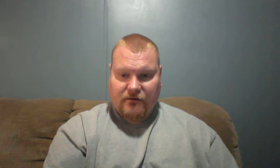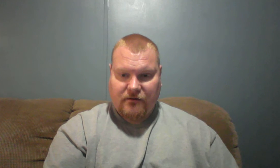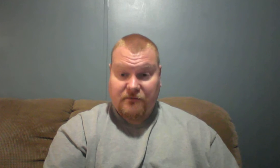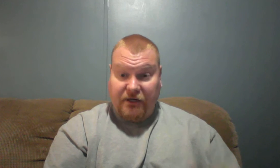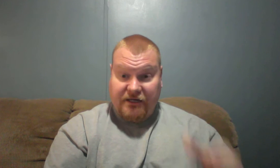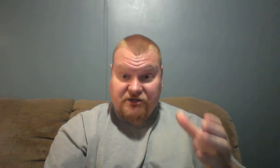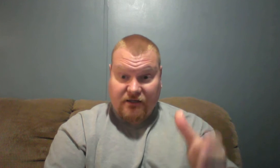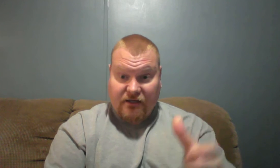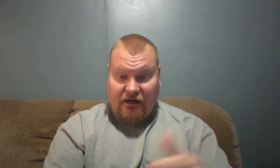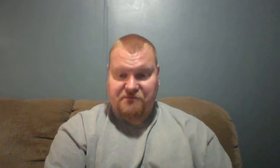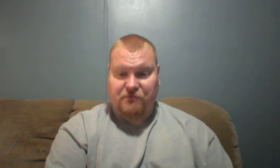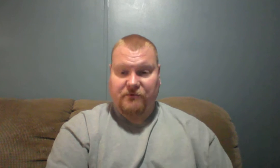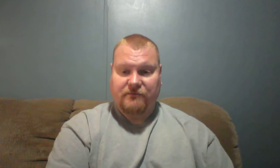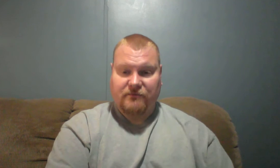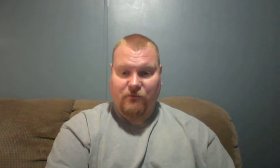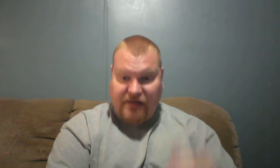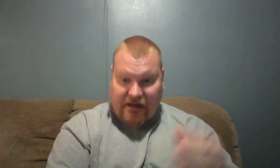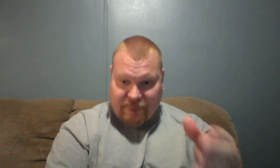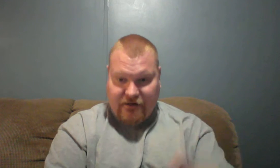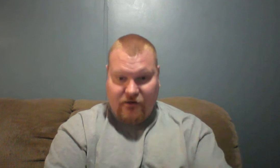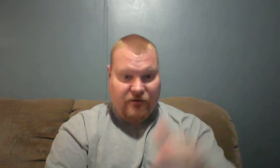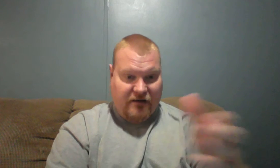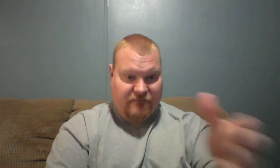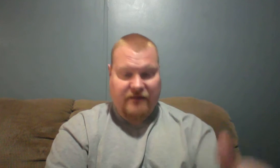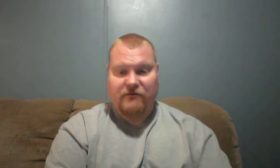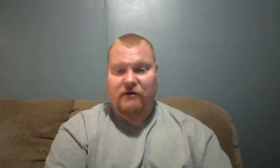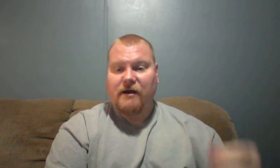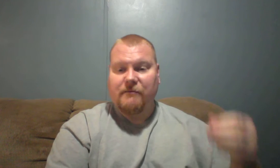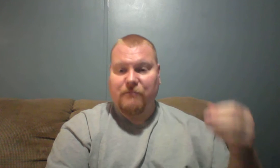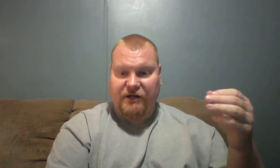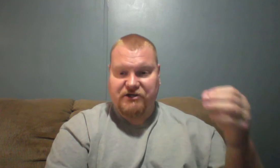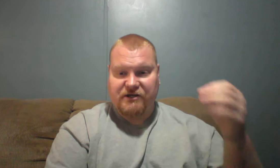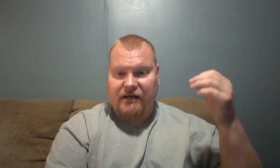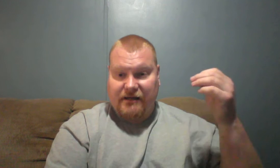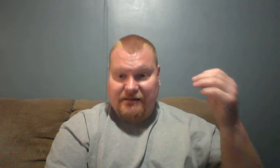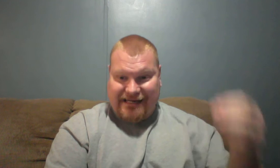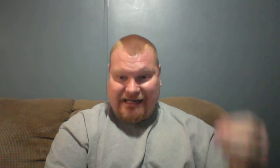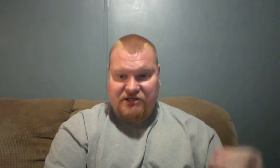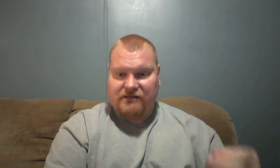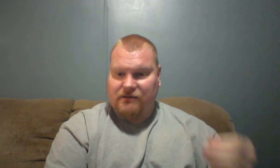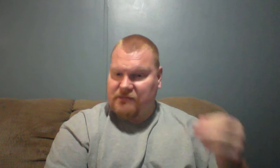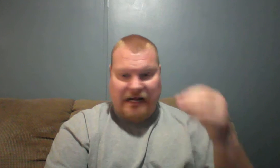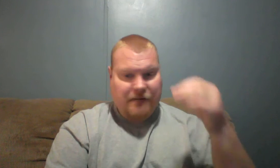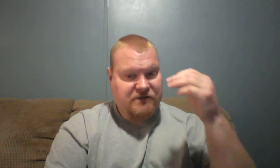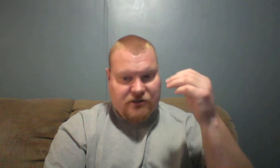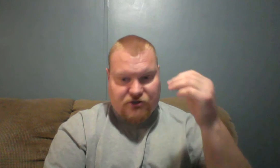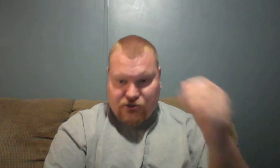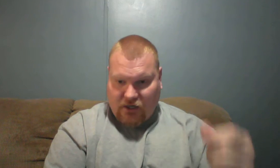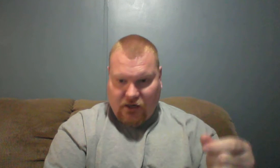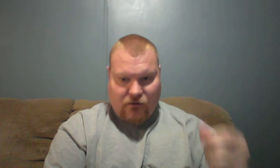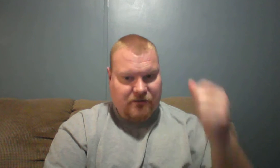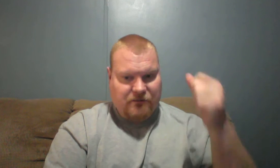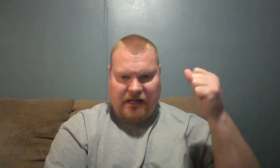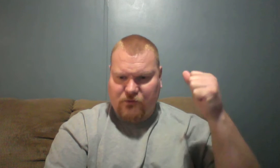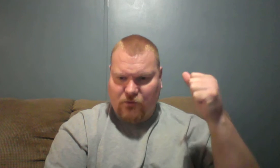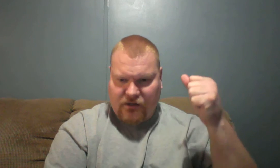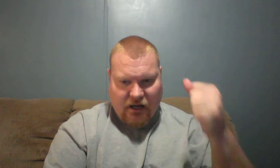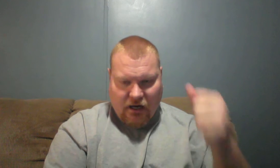Preach the gospel without fear, without favor. Preach it. Teach it. Sometimes strong. Sometimes with a